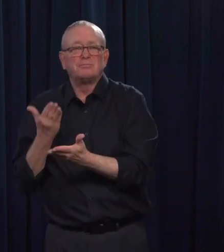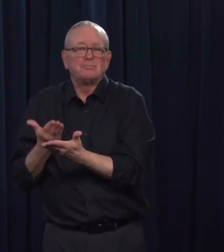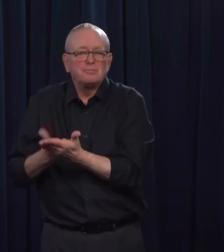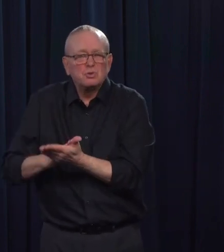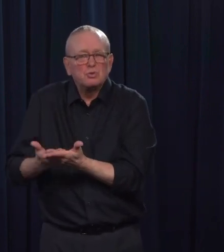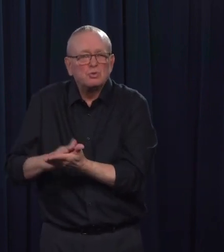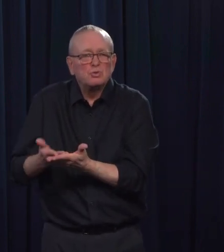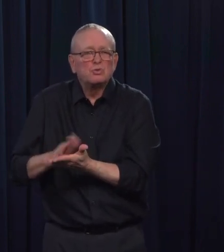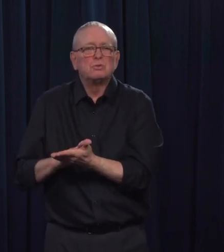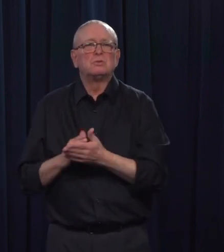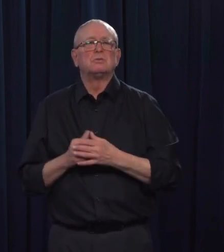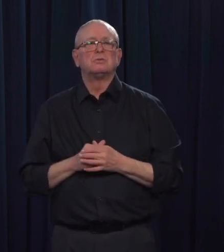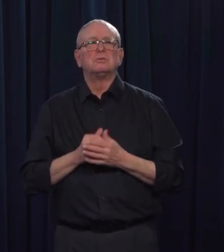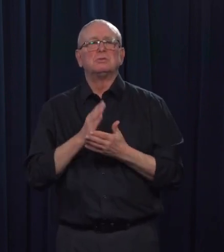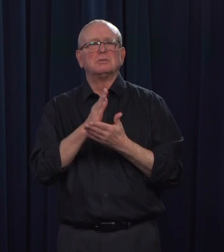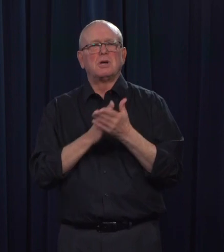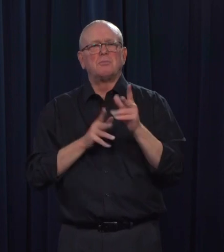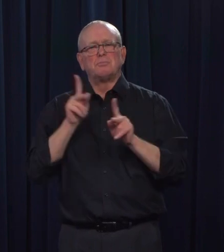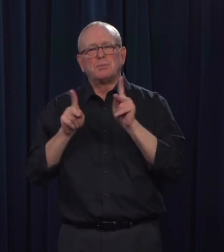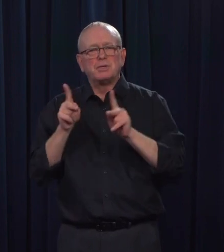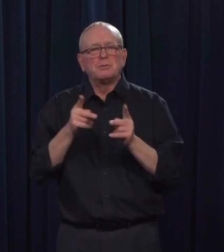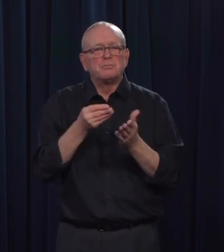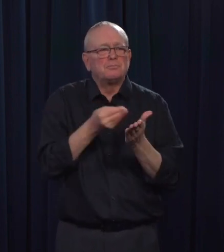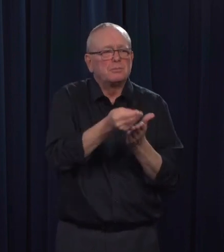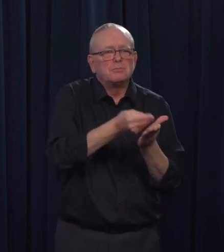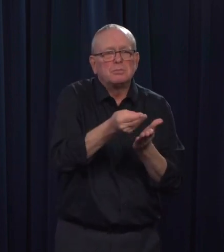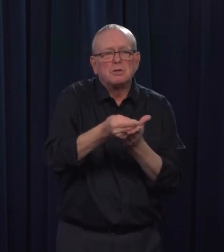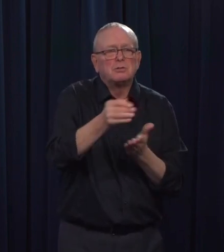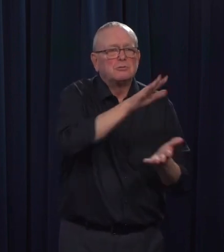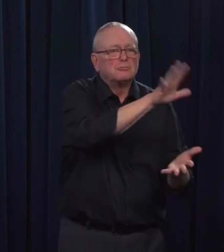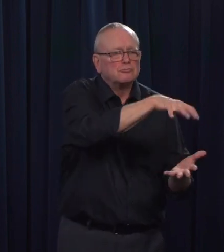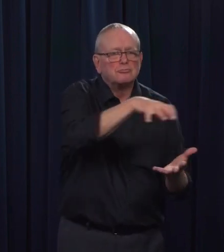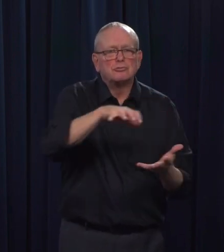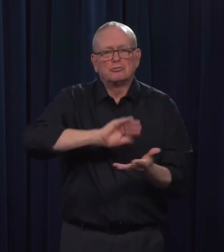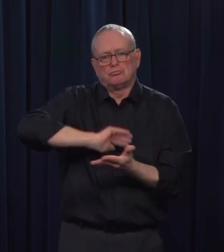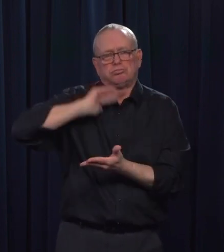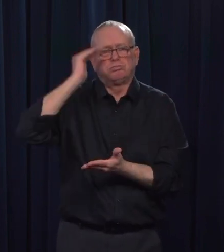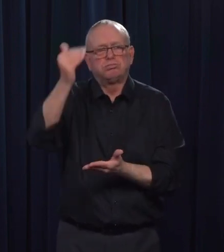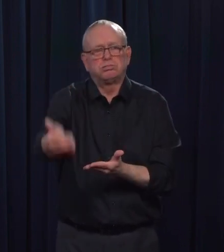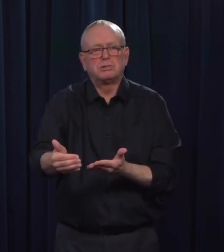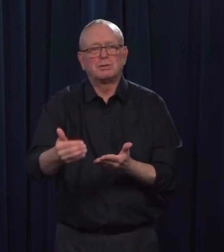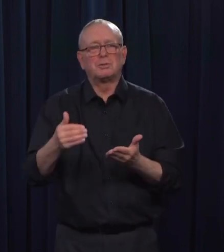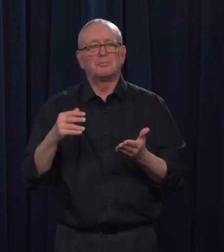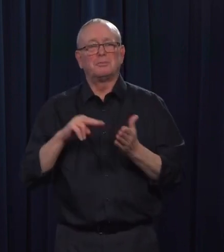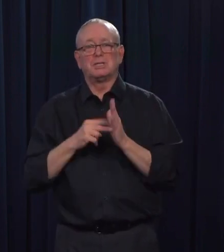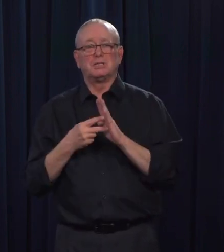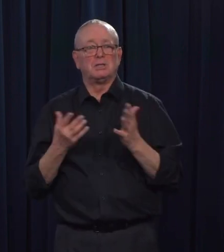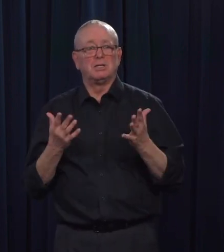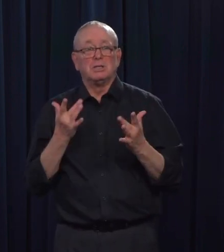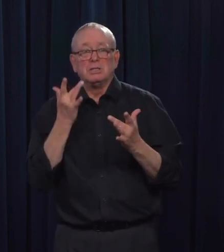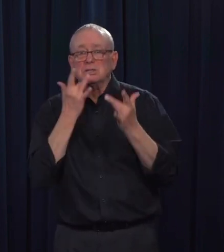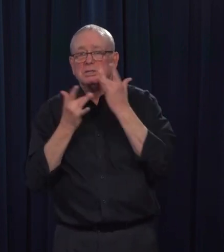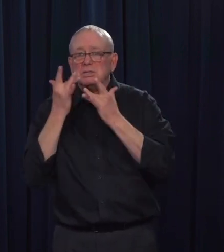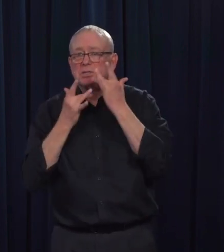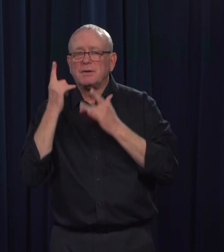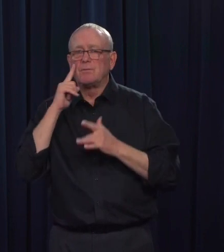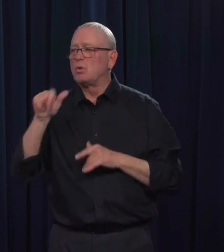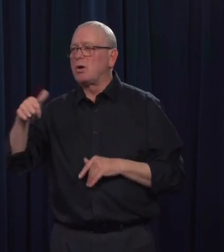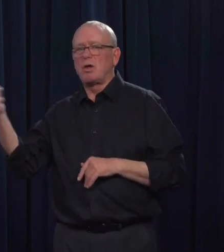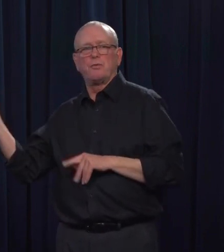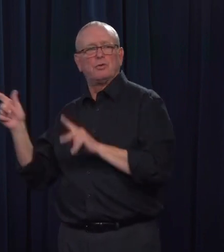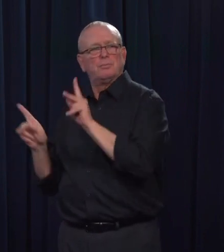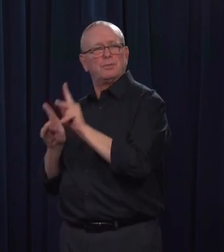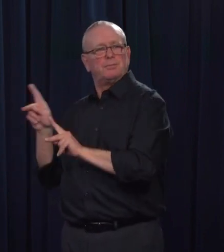Major retailers have shared that they are seeing a 50% increase in total sales and sales per customers have doubled.